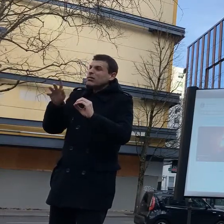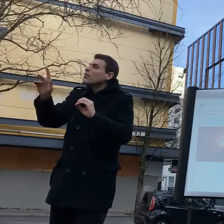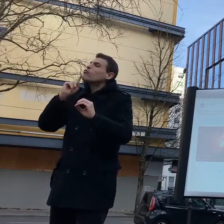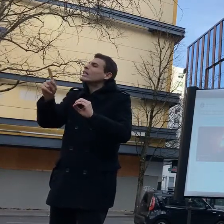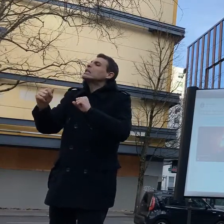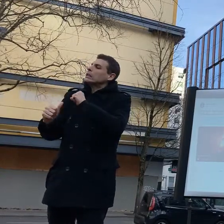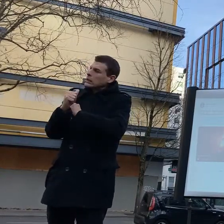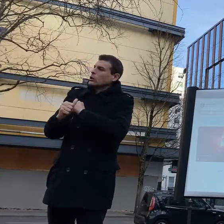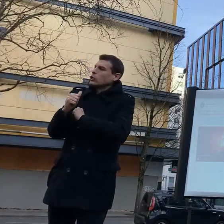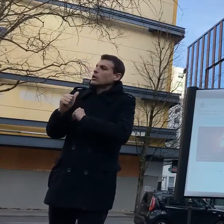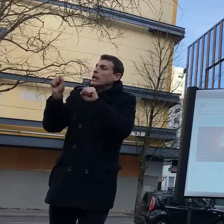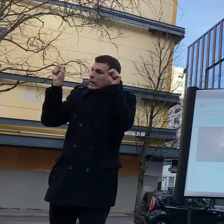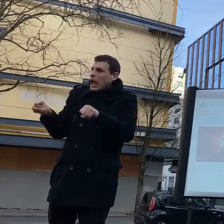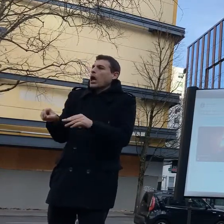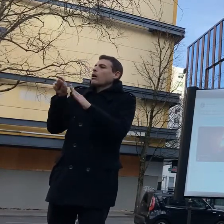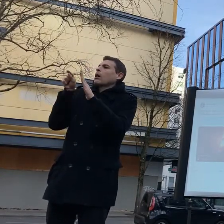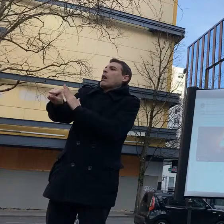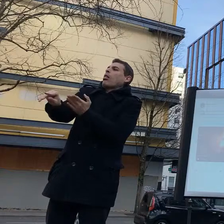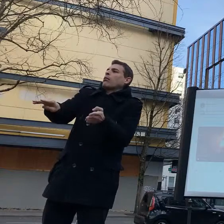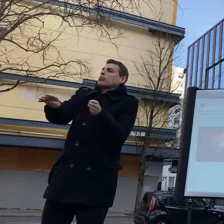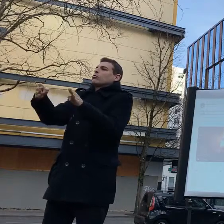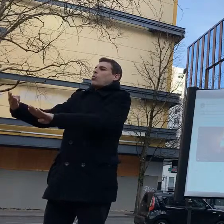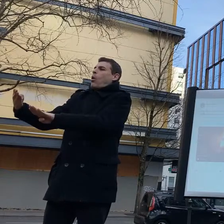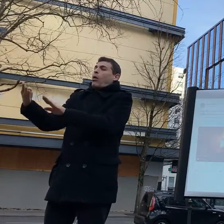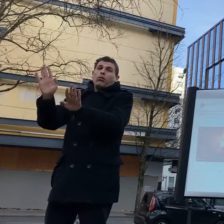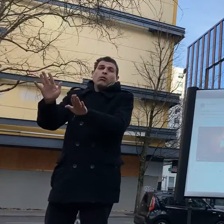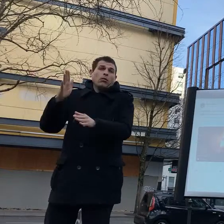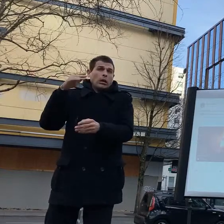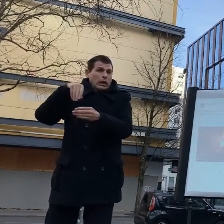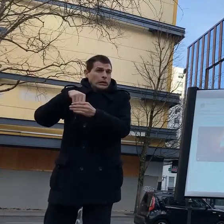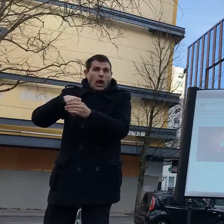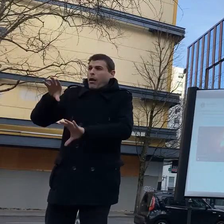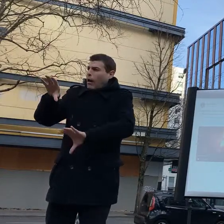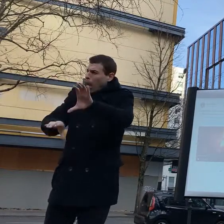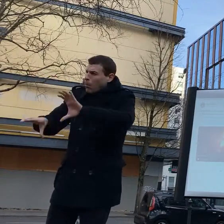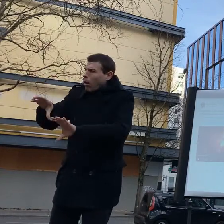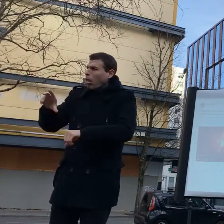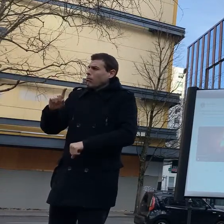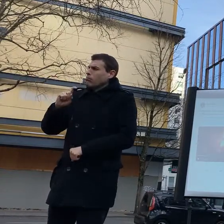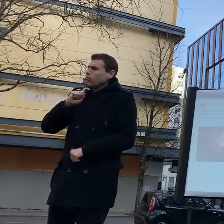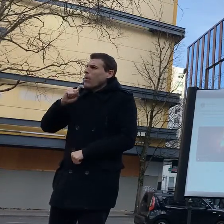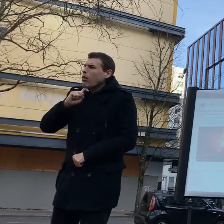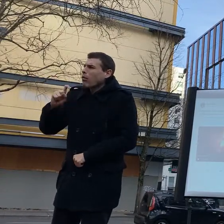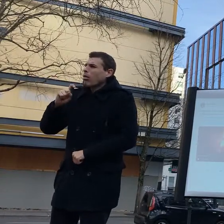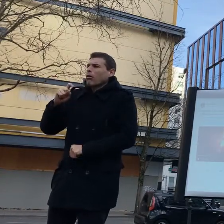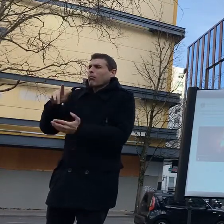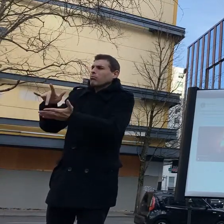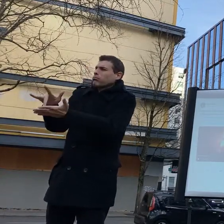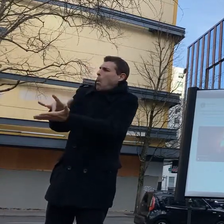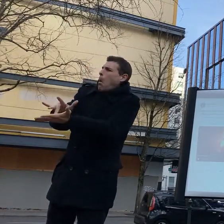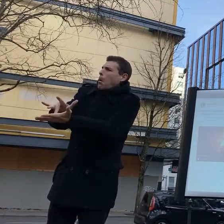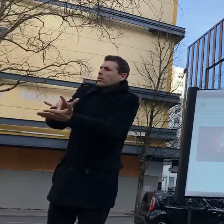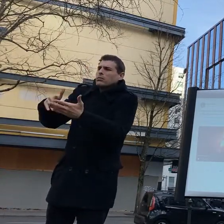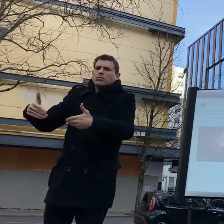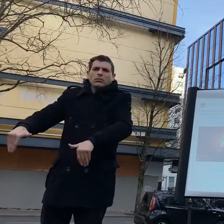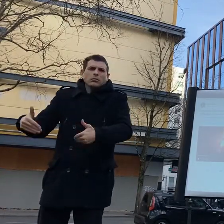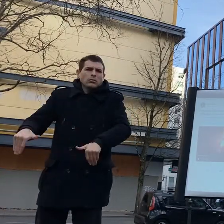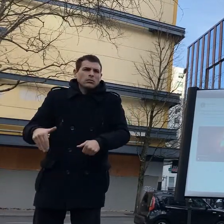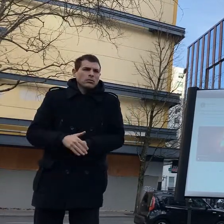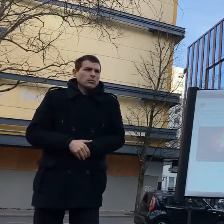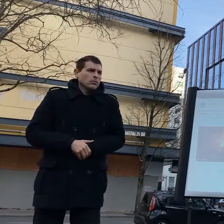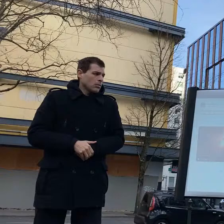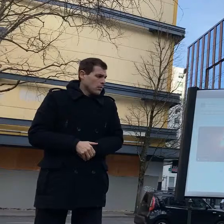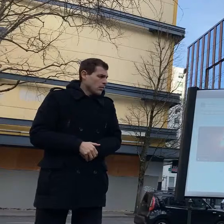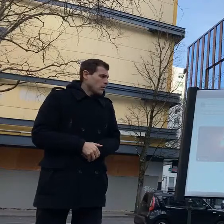willing to risk that stay out of the plume and let it burn itself out keep a gas mask on